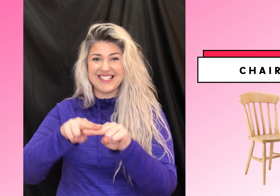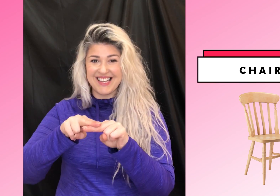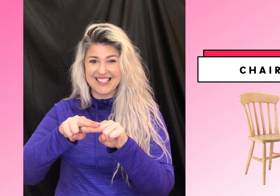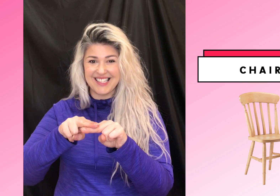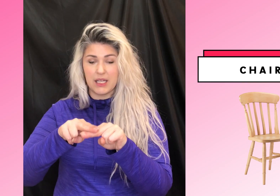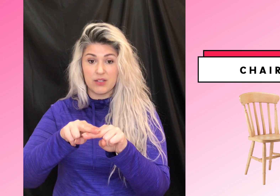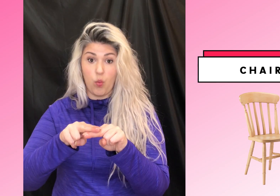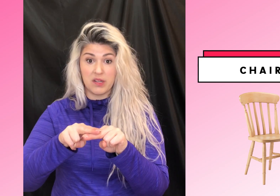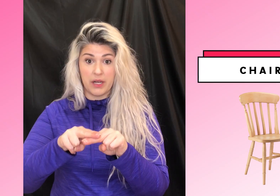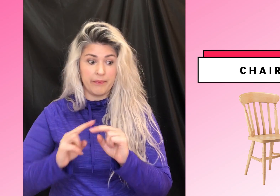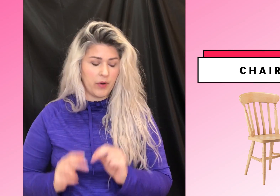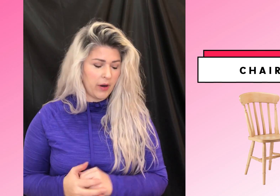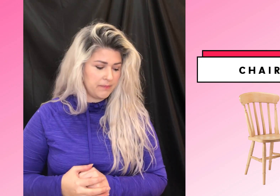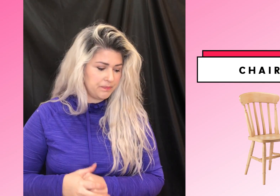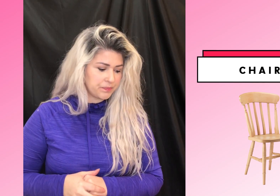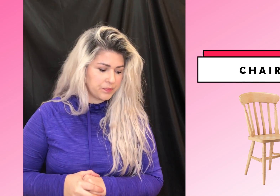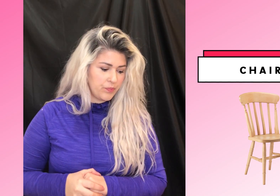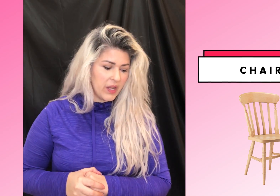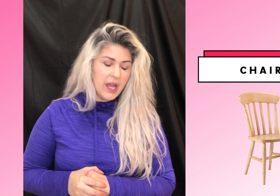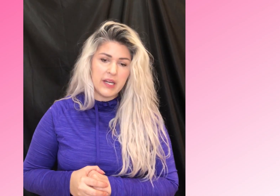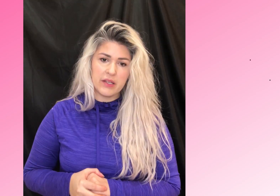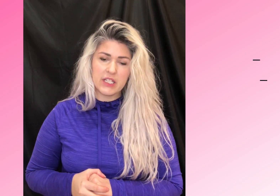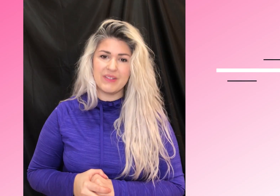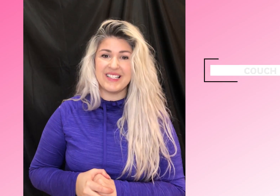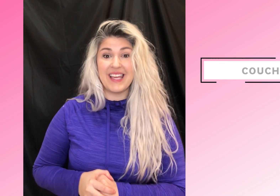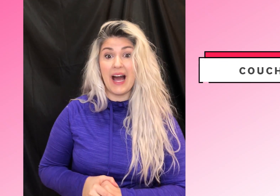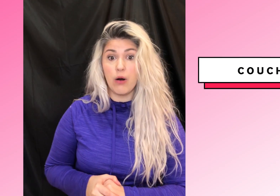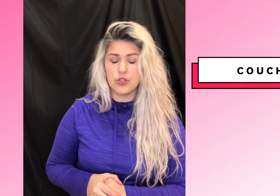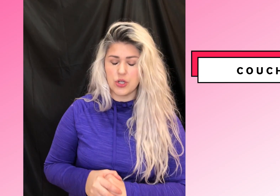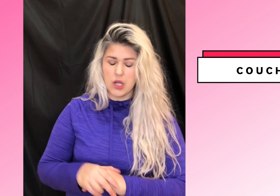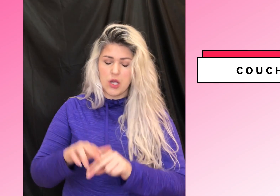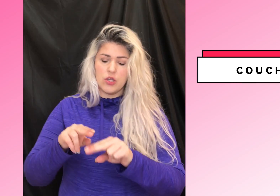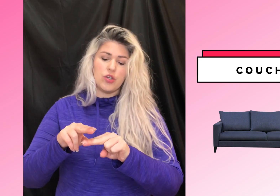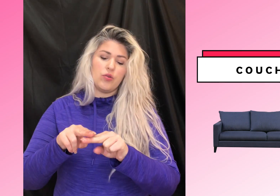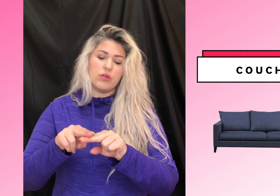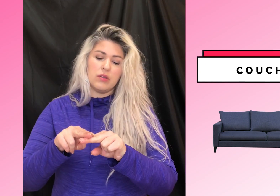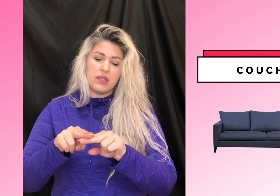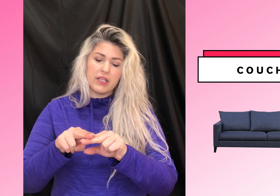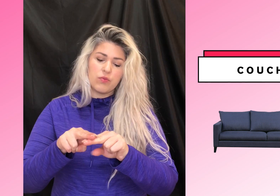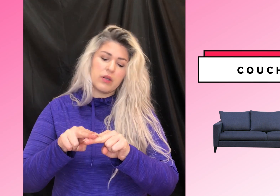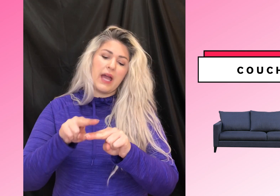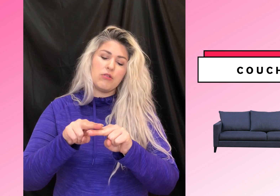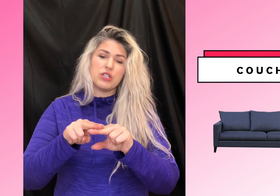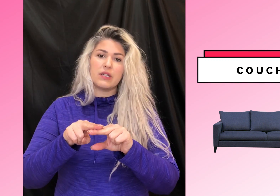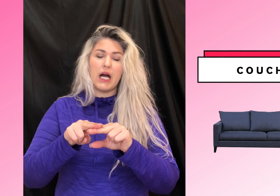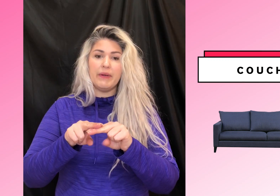Sit is one time. All right. Now the next one is couch. So the next couch is a combination